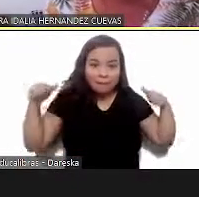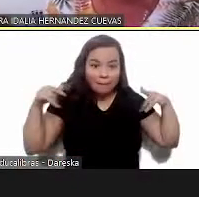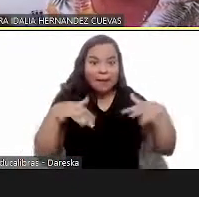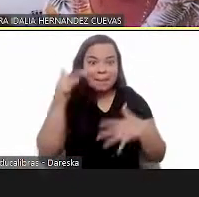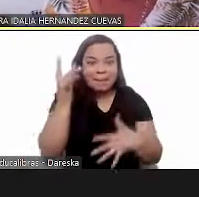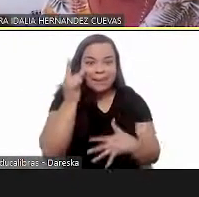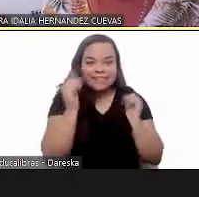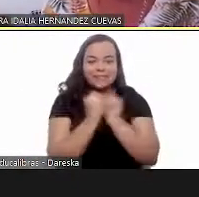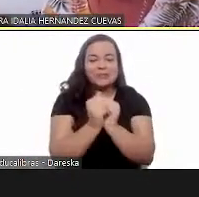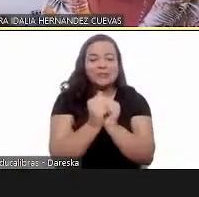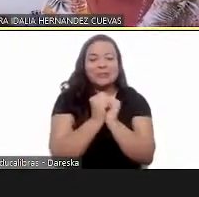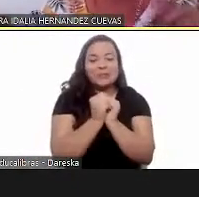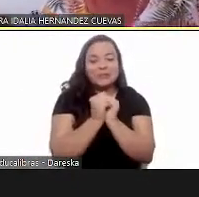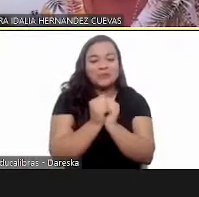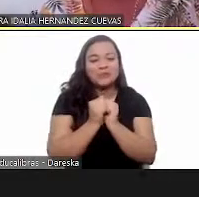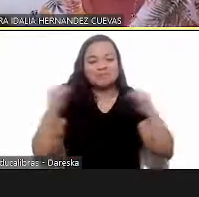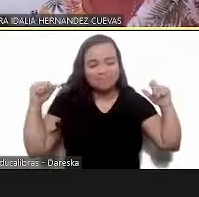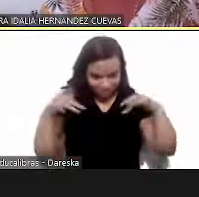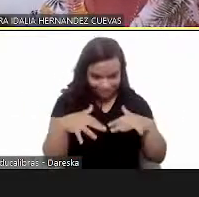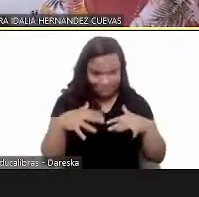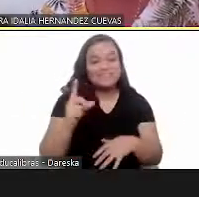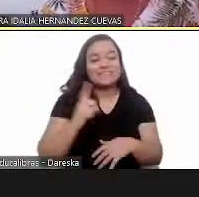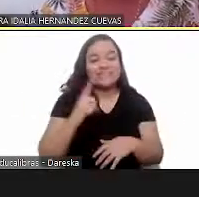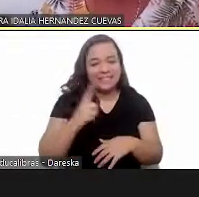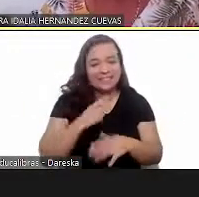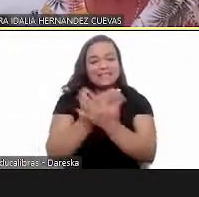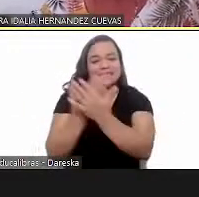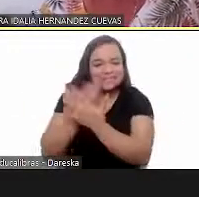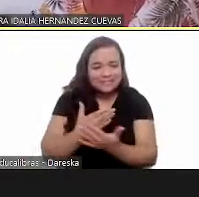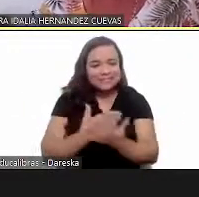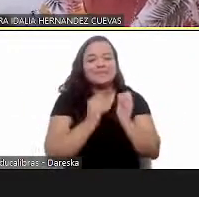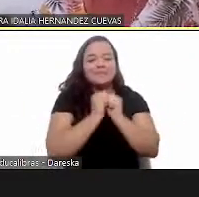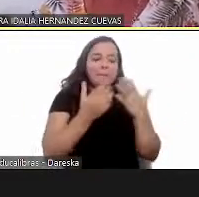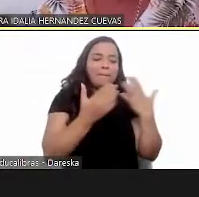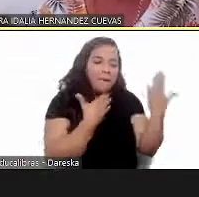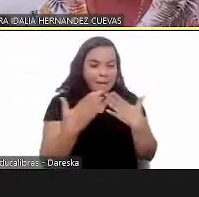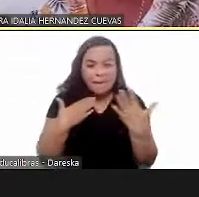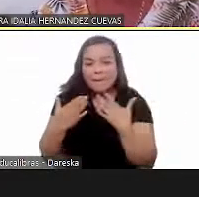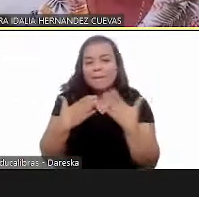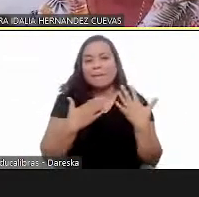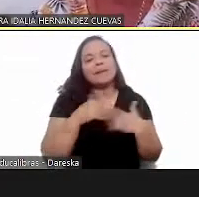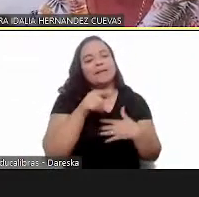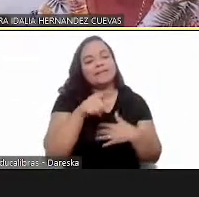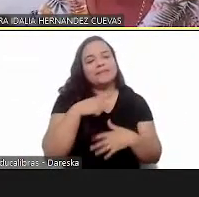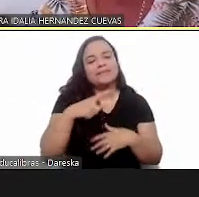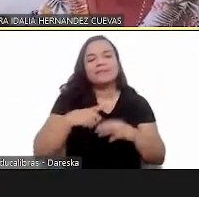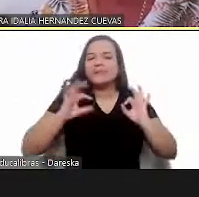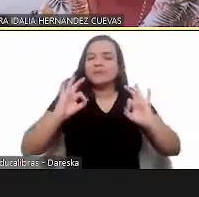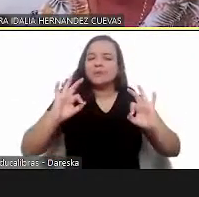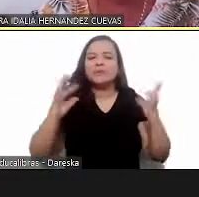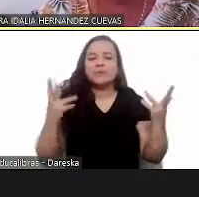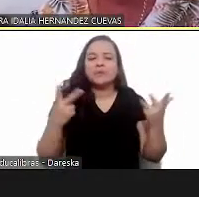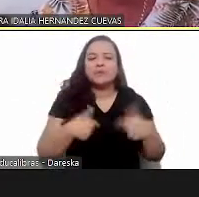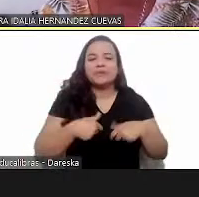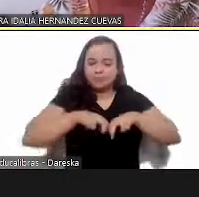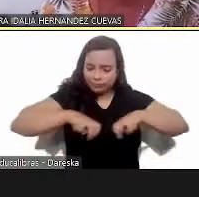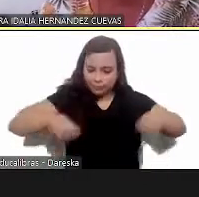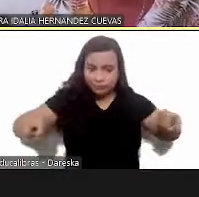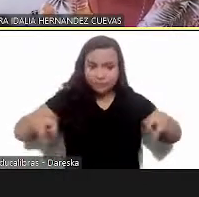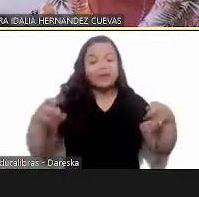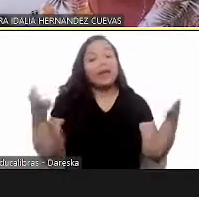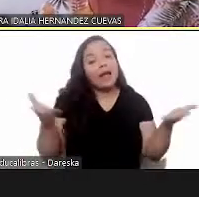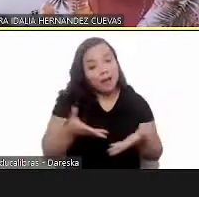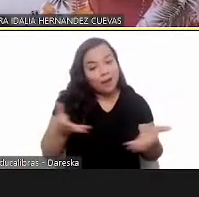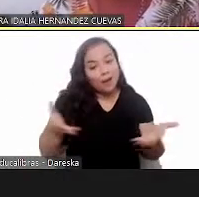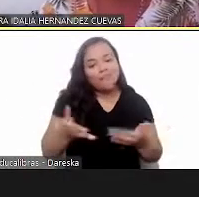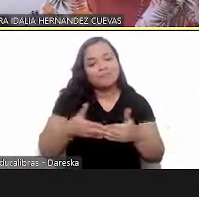with the federation of chagas patients associations in the second we had to do this the next time we had to